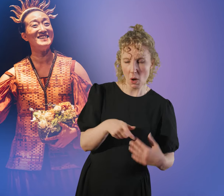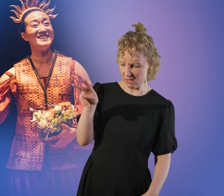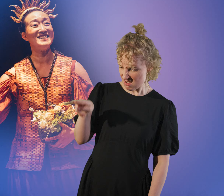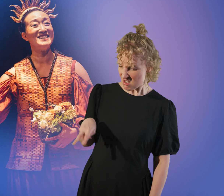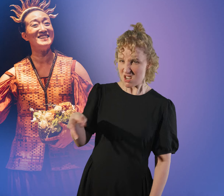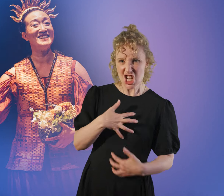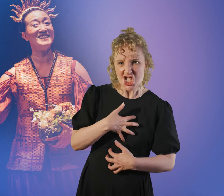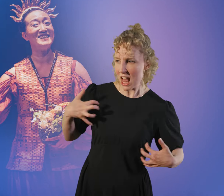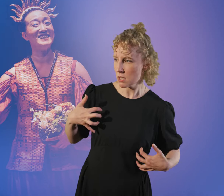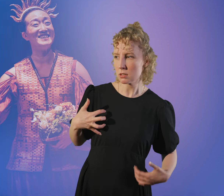that she be killed.